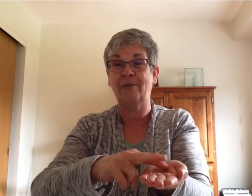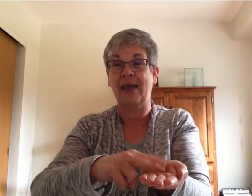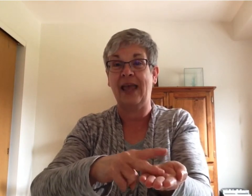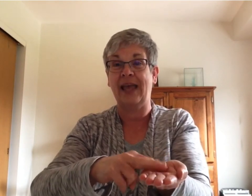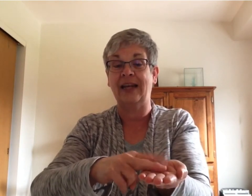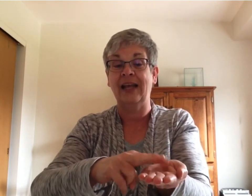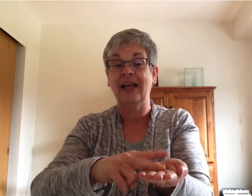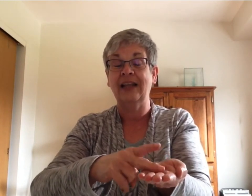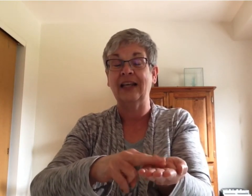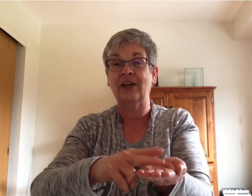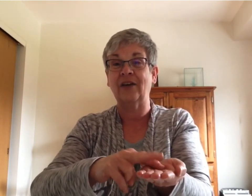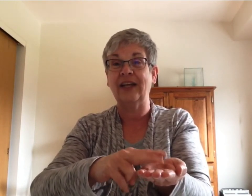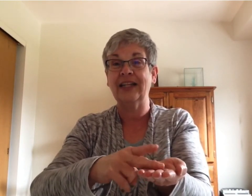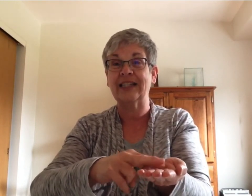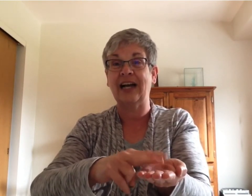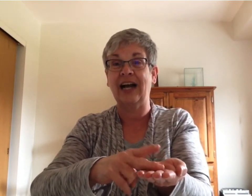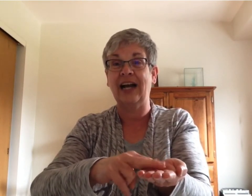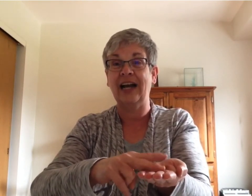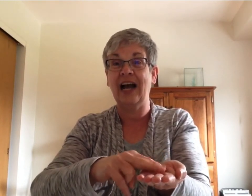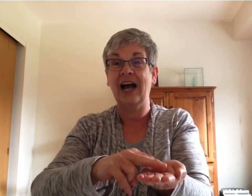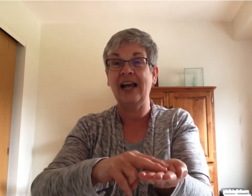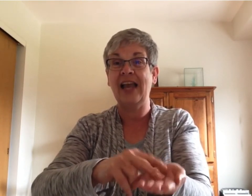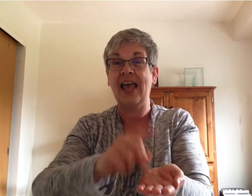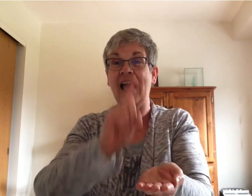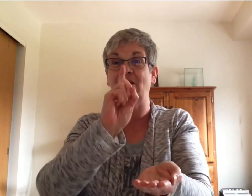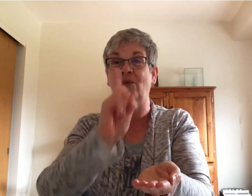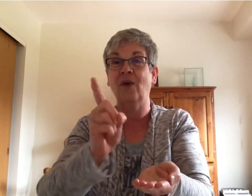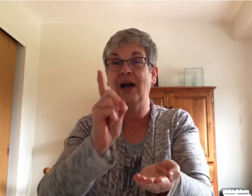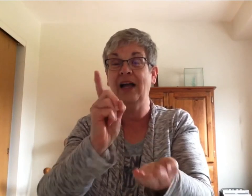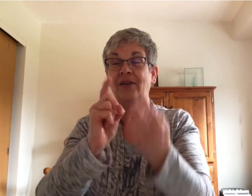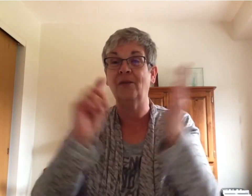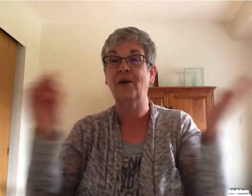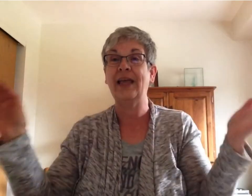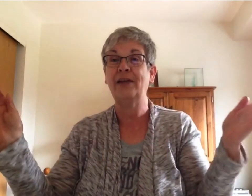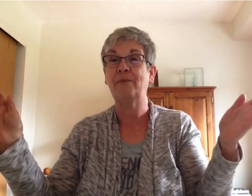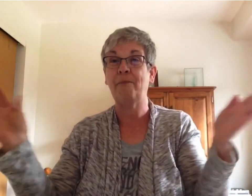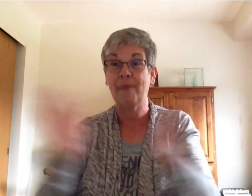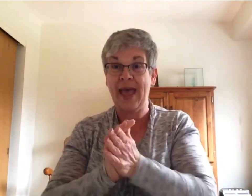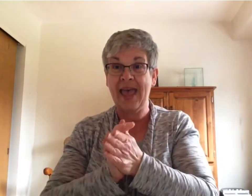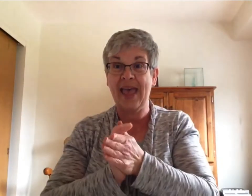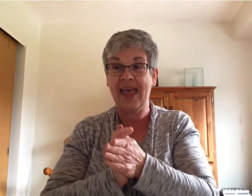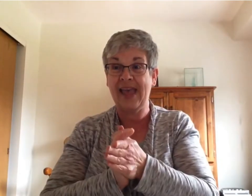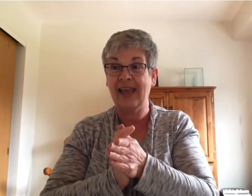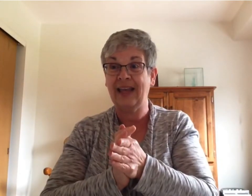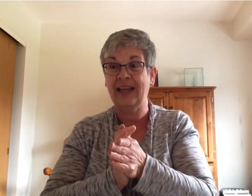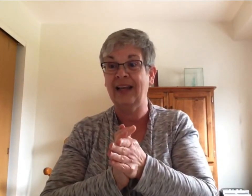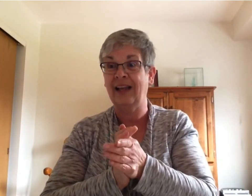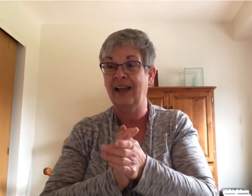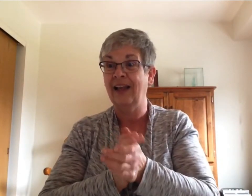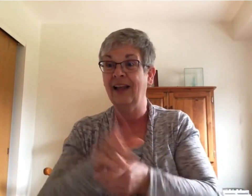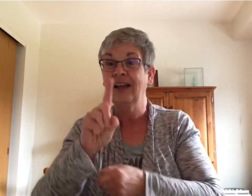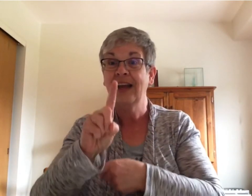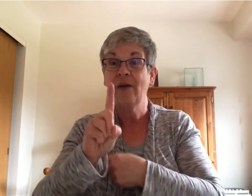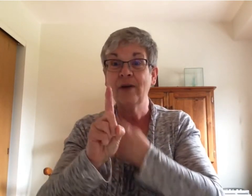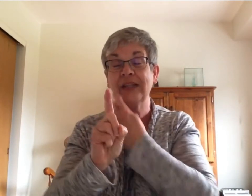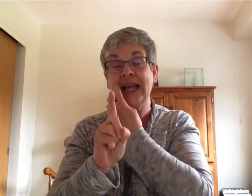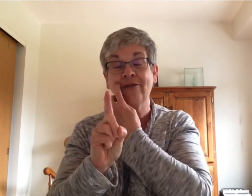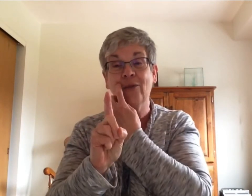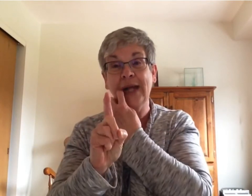pan. The grease got hot and one went bang. Now we only have one